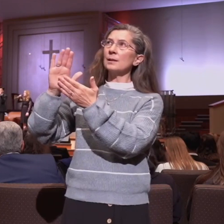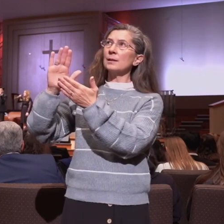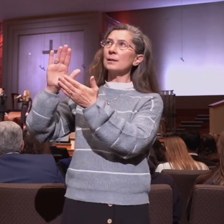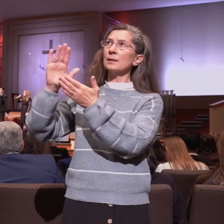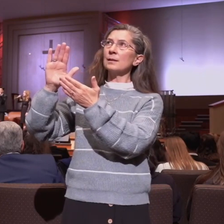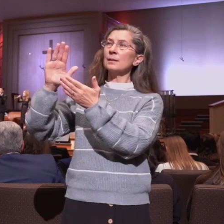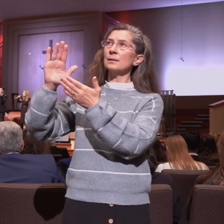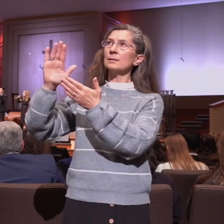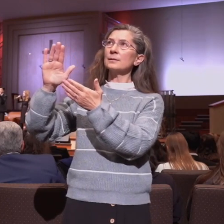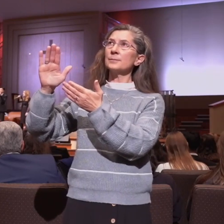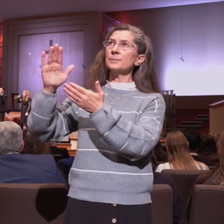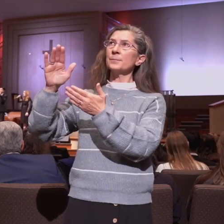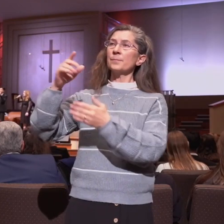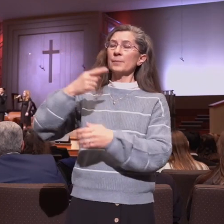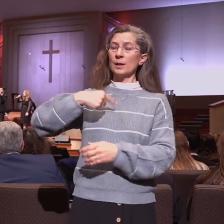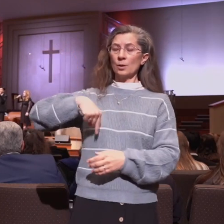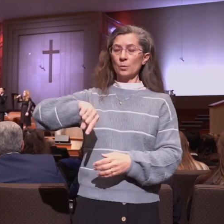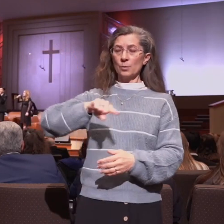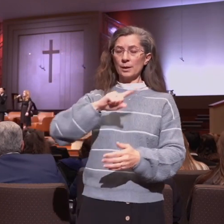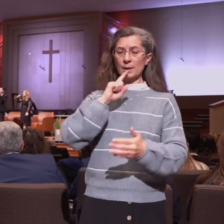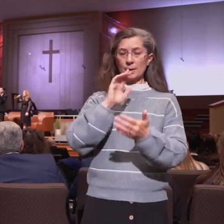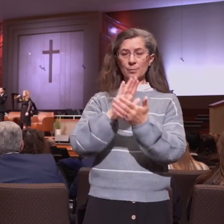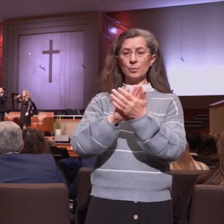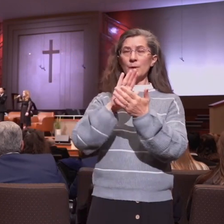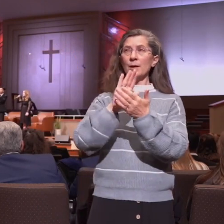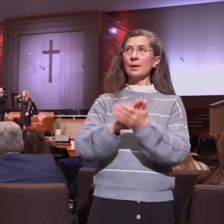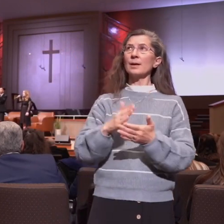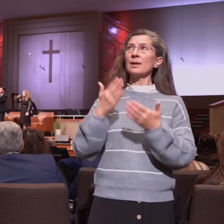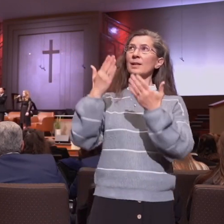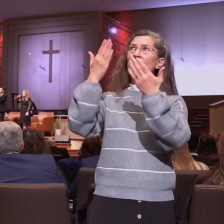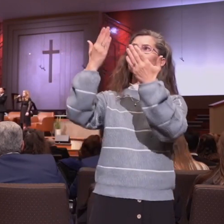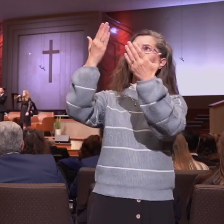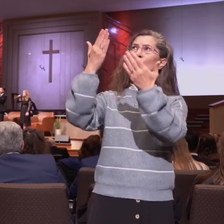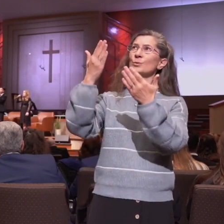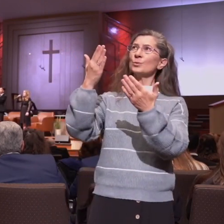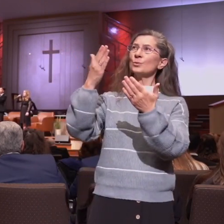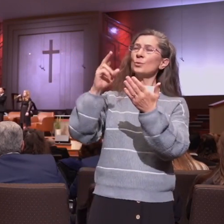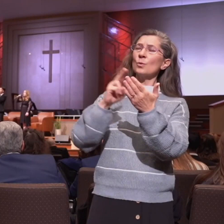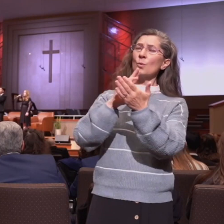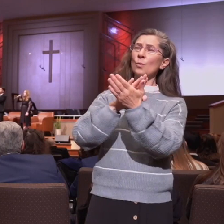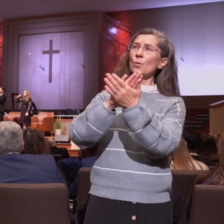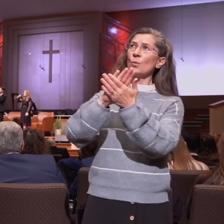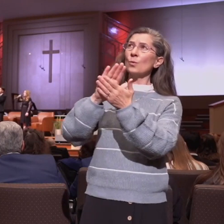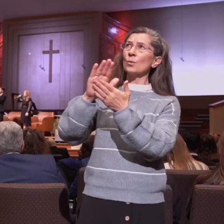We praise holy, holy.